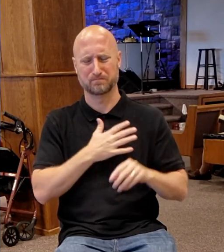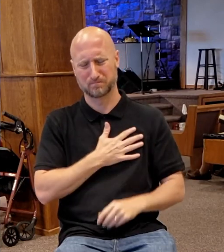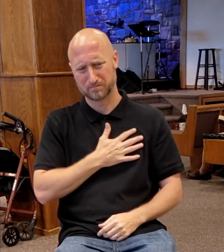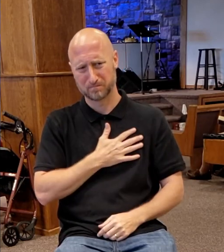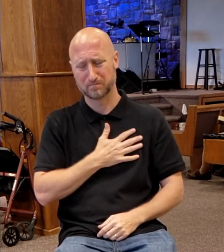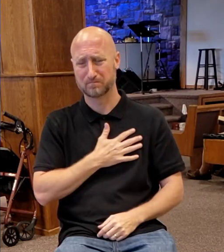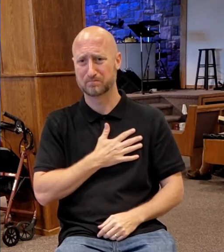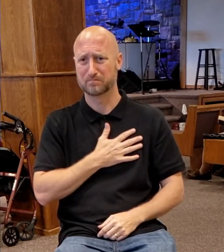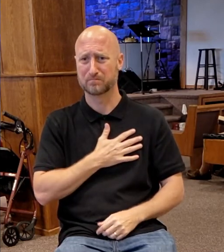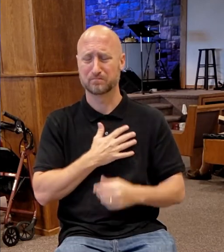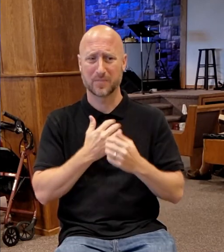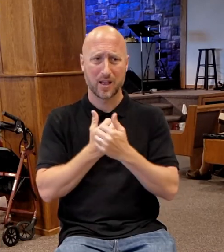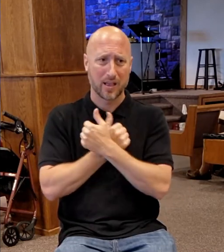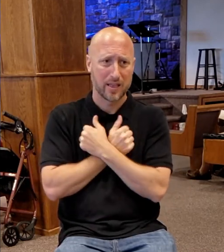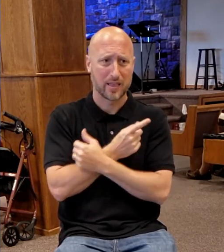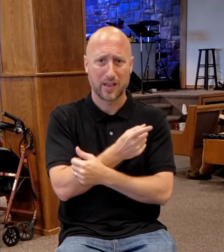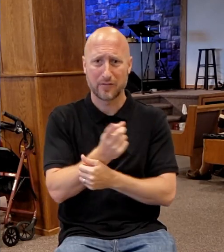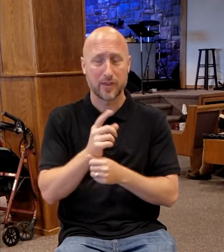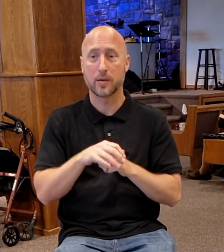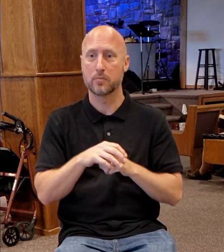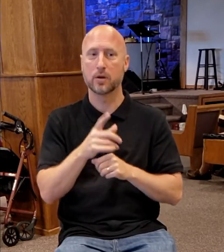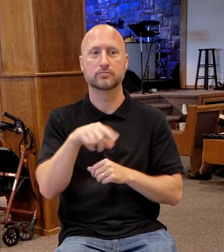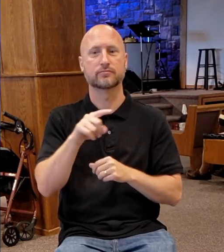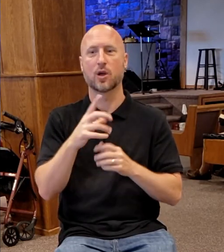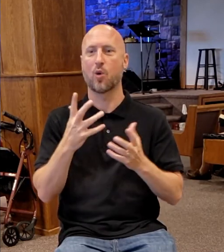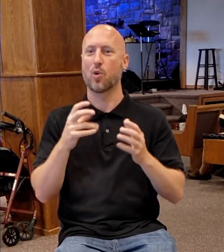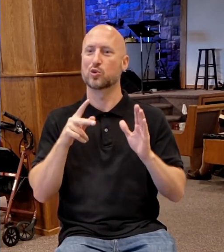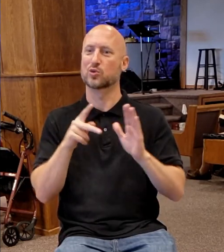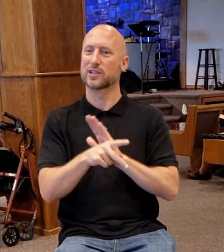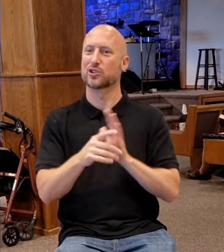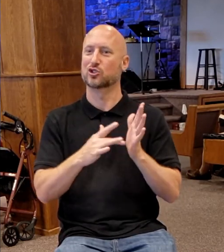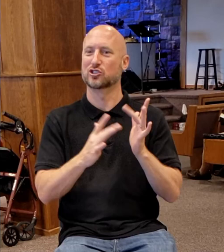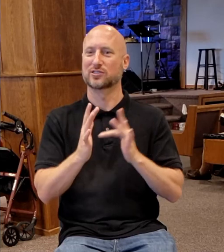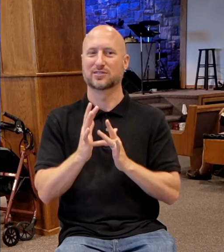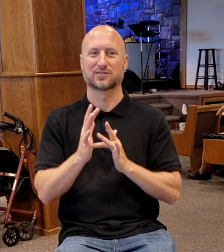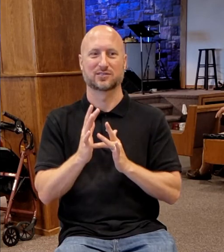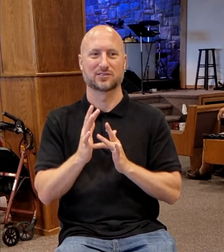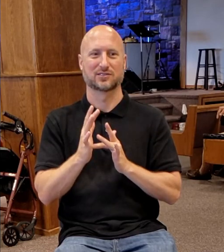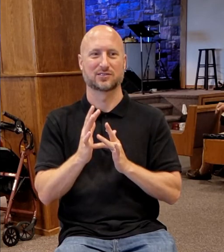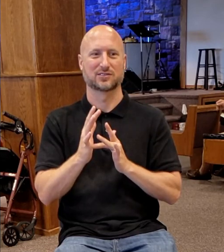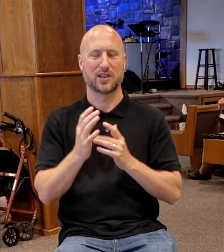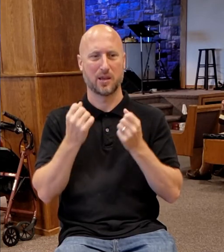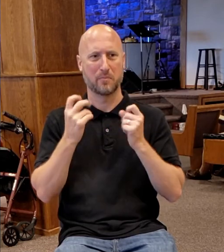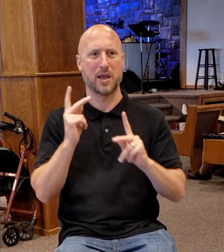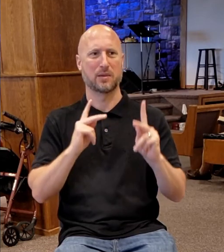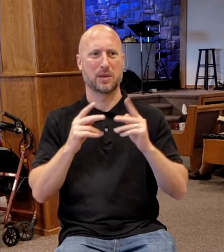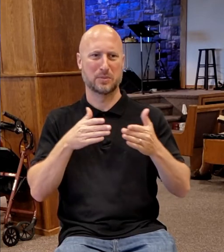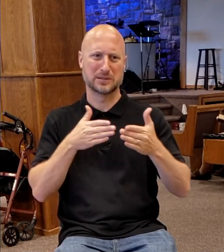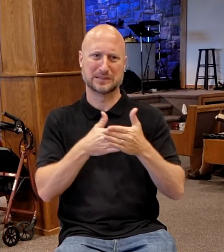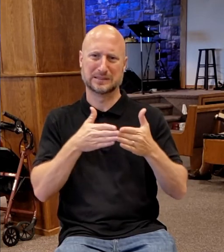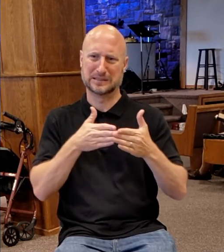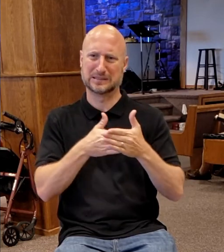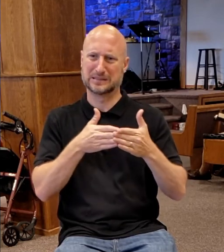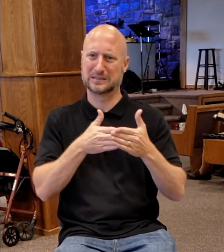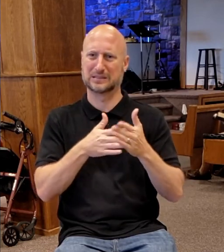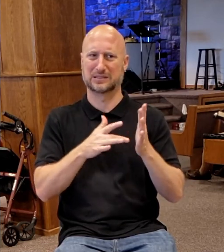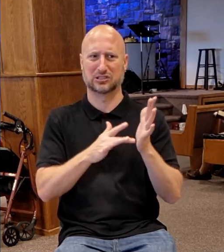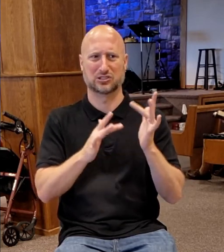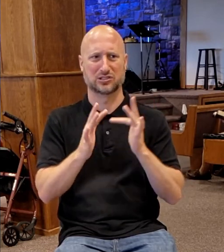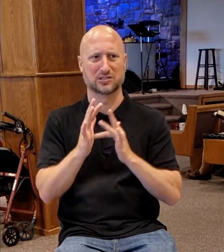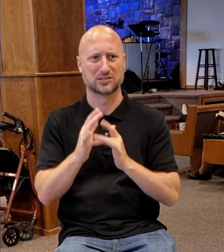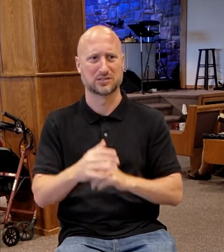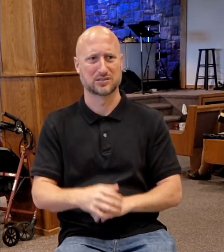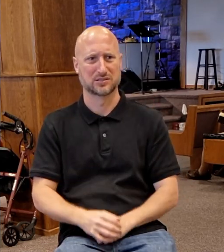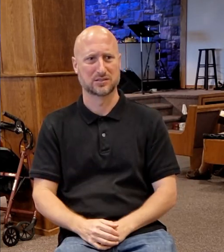But they were seeking to kill him. This is the level of antagonism that he's facing, that many of our